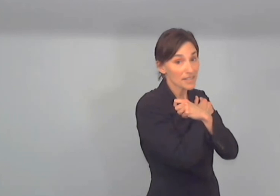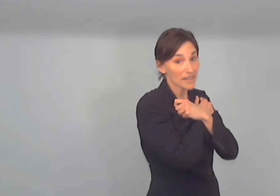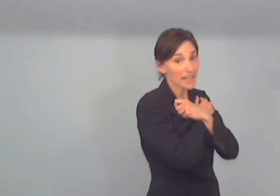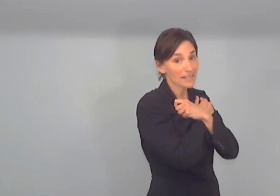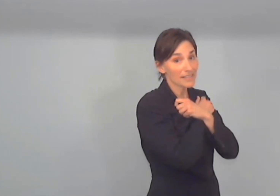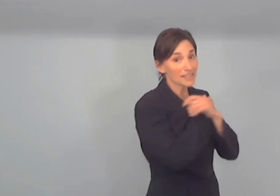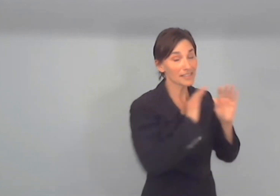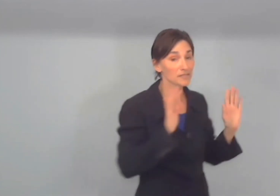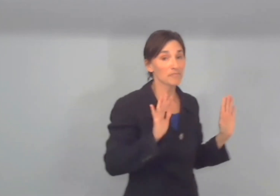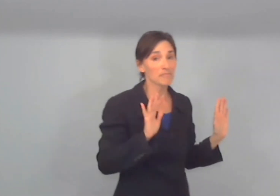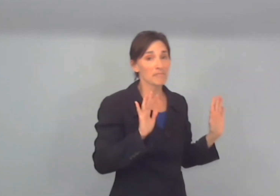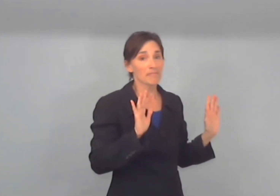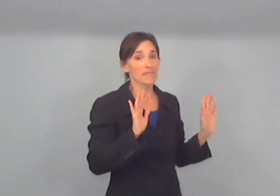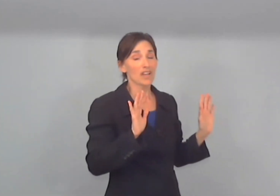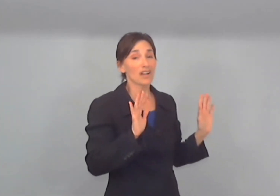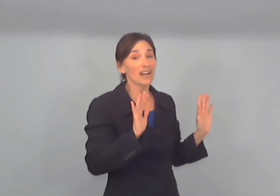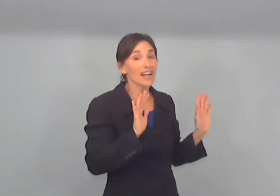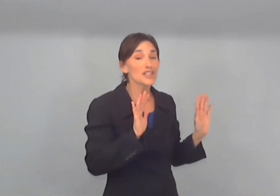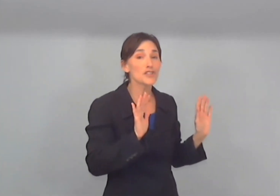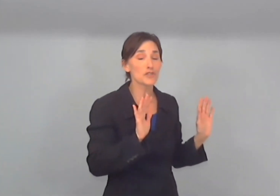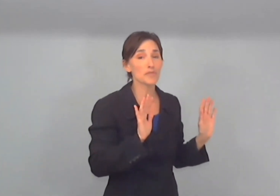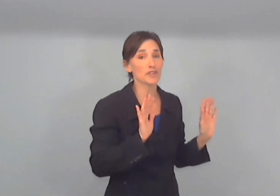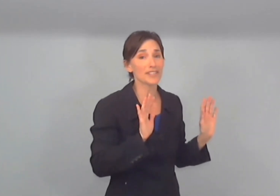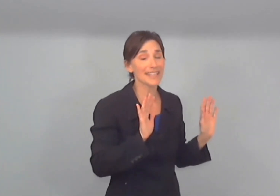then I'll assume you're dead